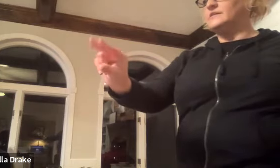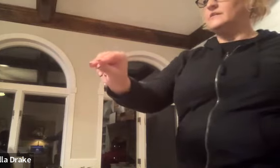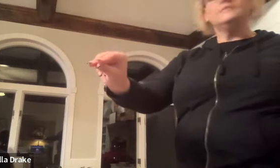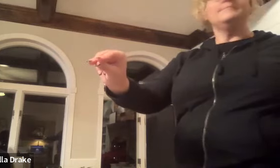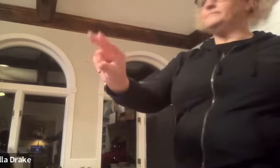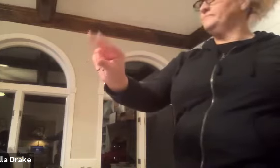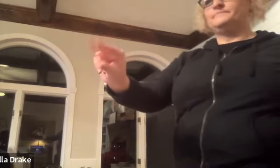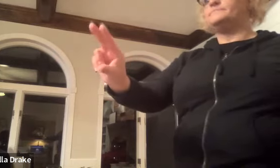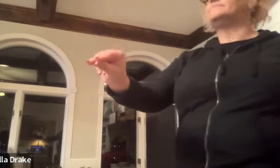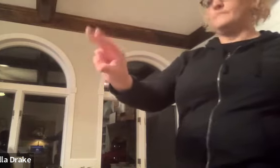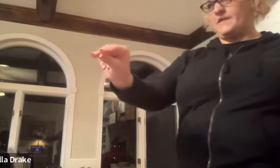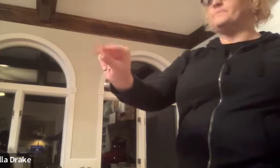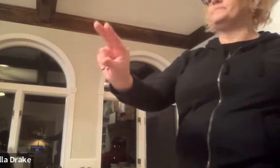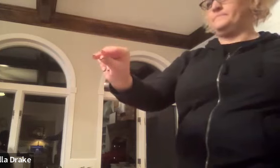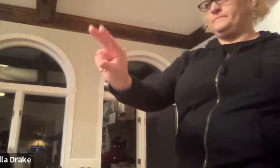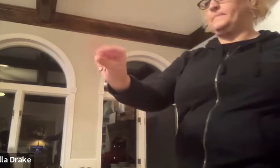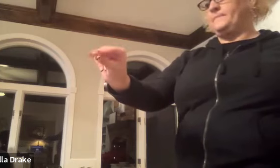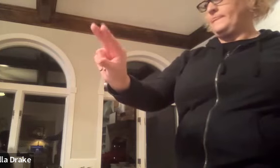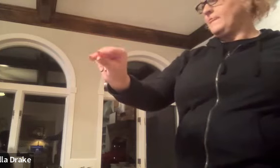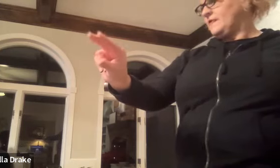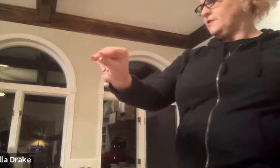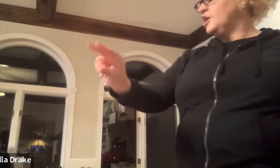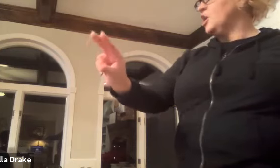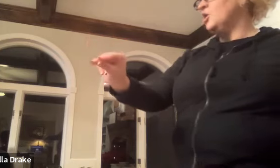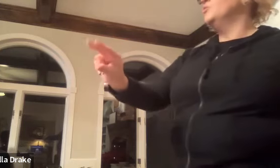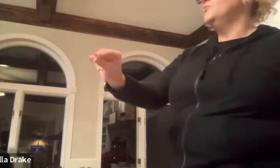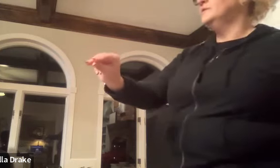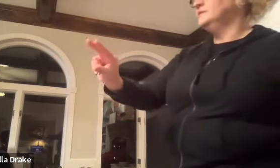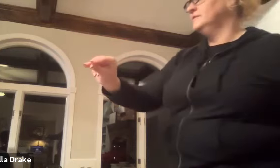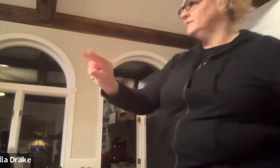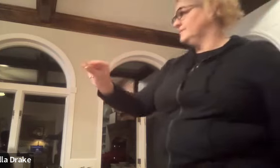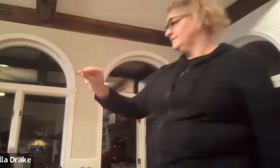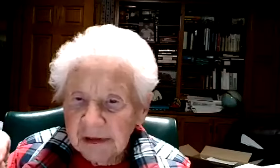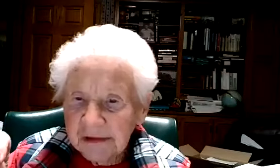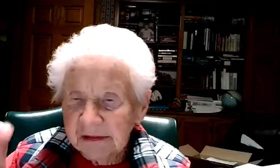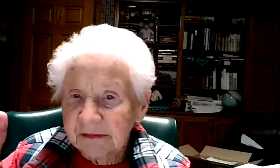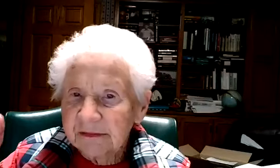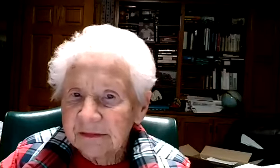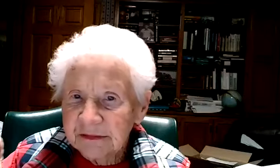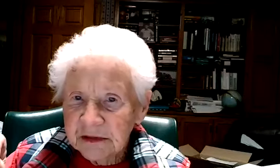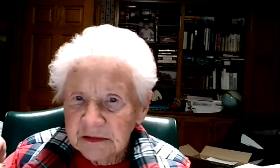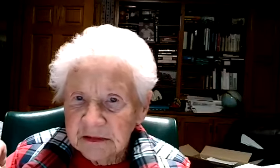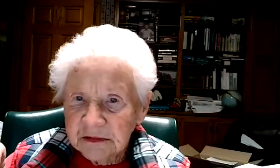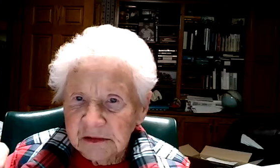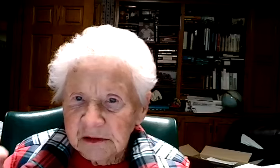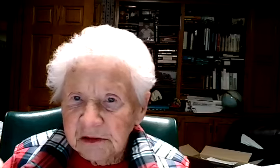like this this yep this is what no no no no i thought this was